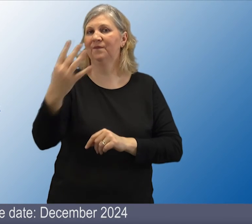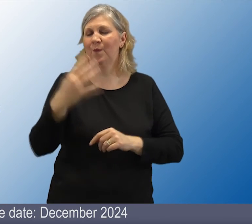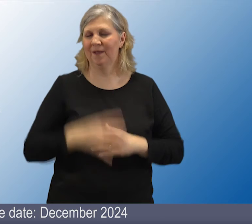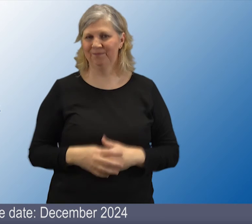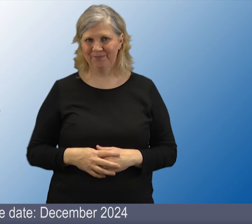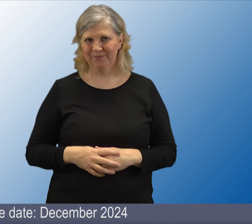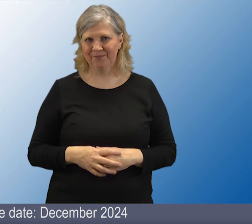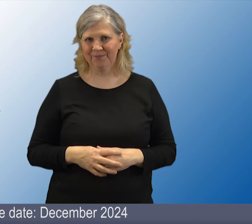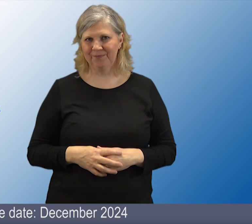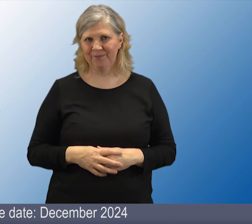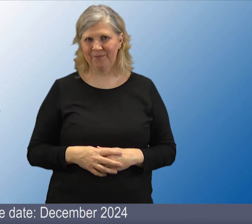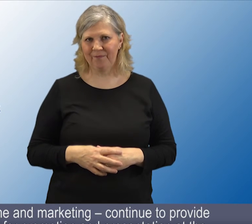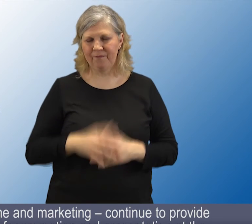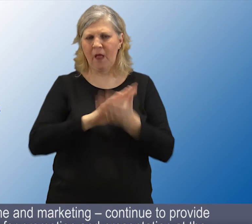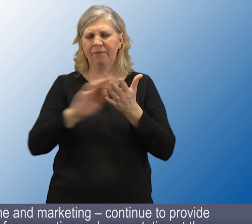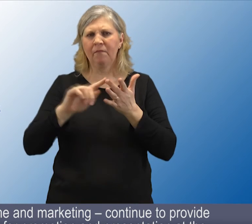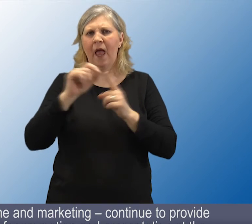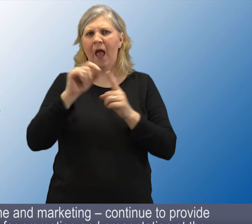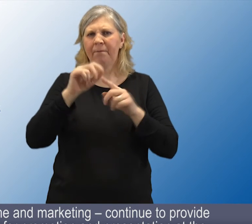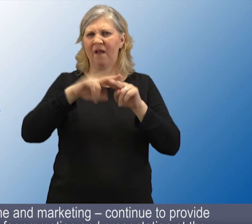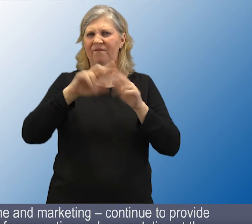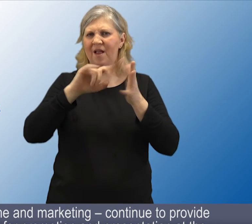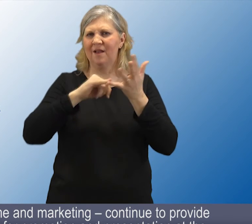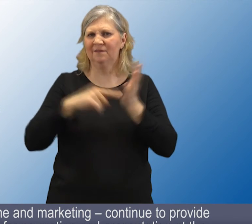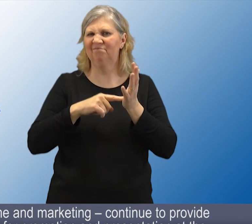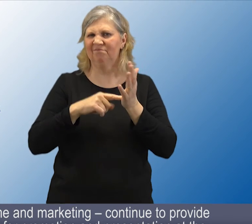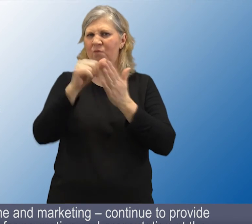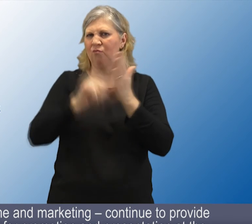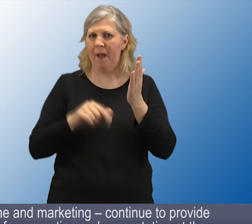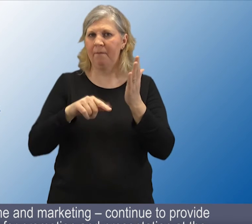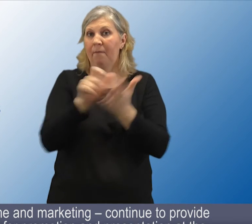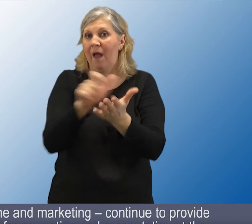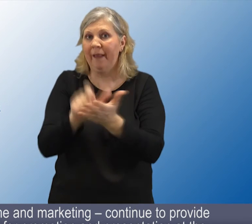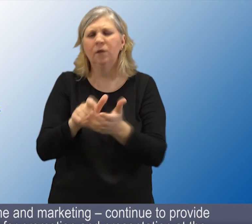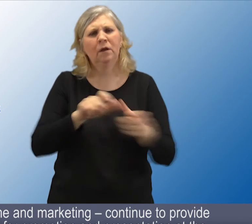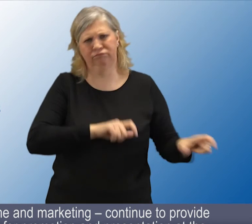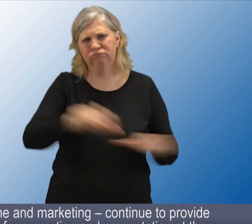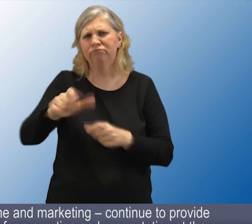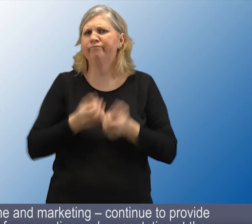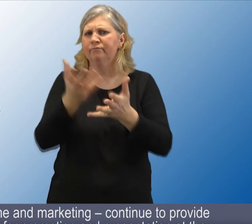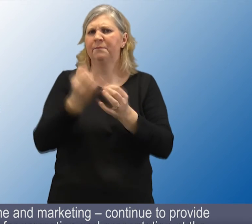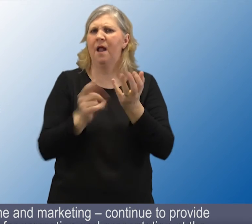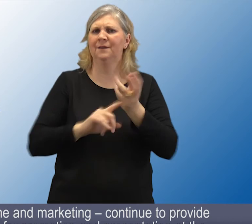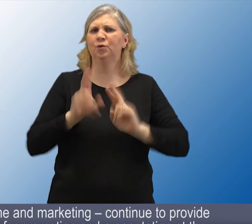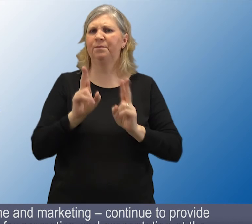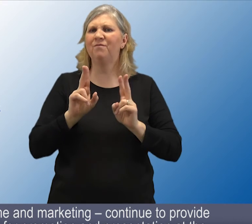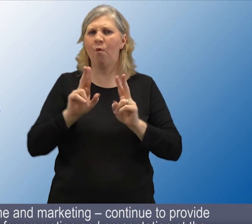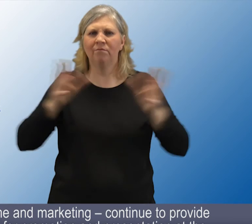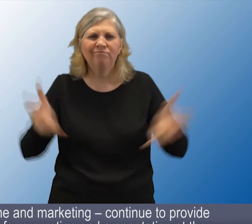2024. 34. HipFest programme and marketing continue to provide BSL interpretation for promotion and